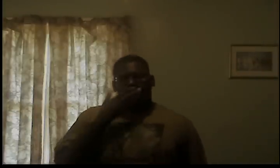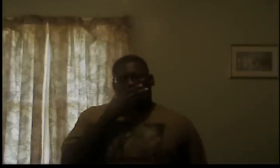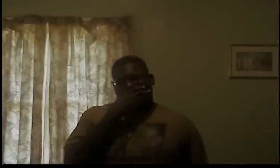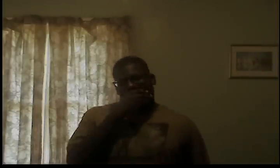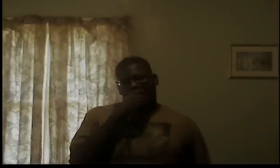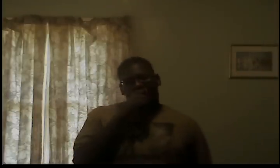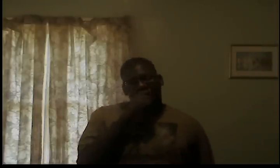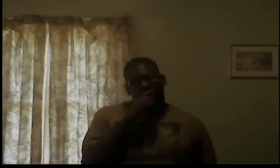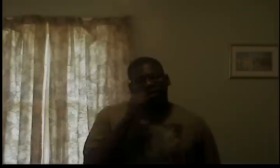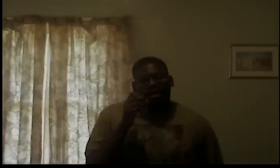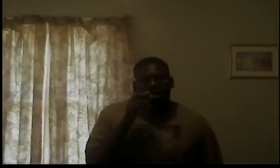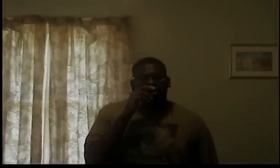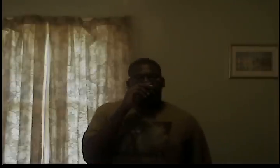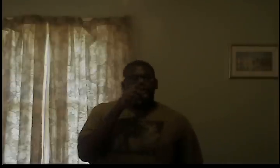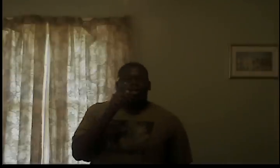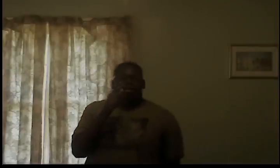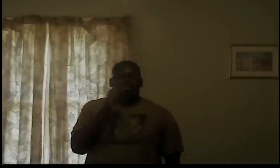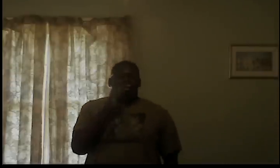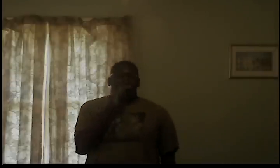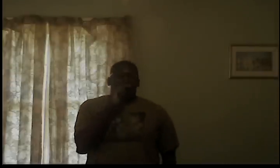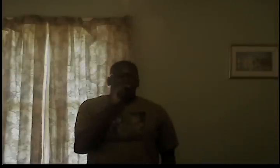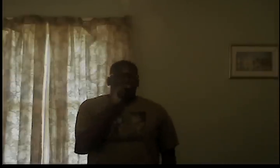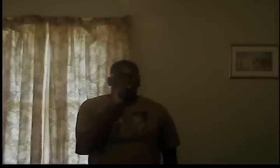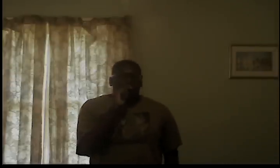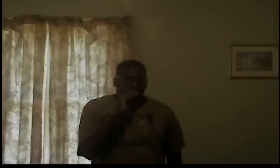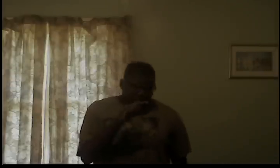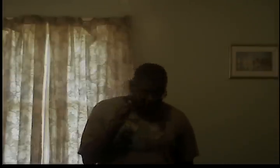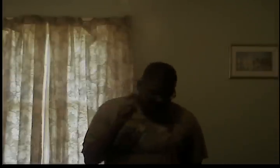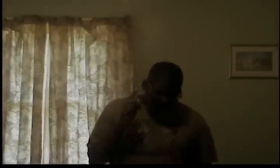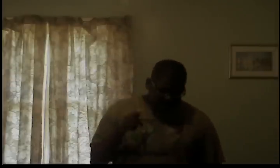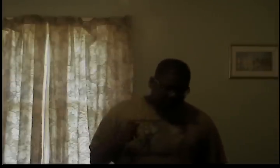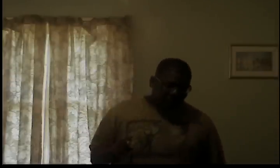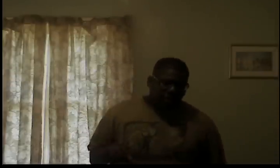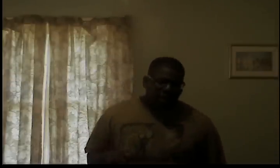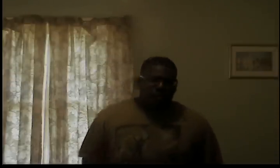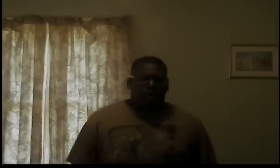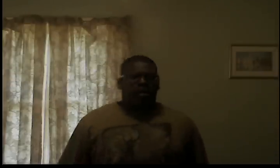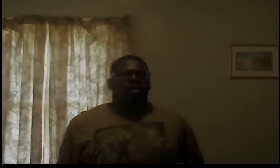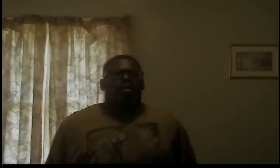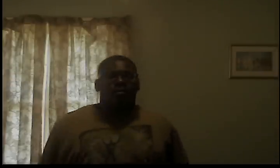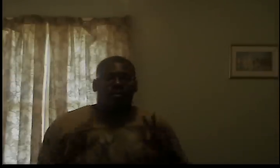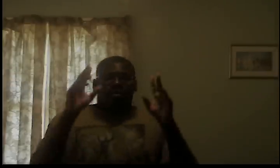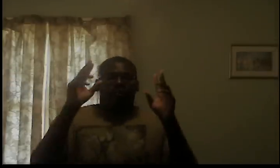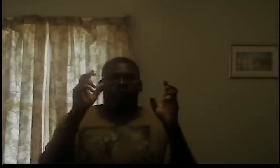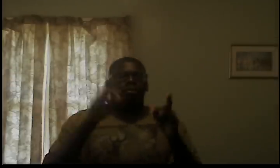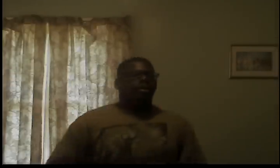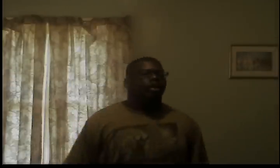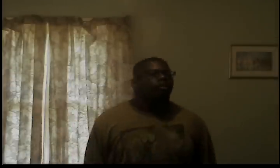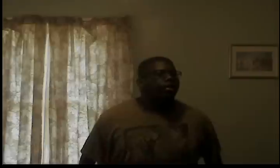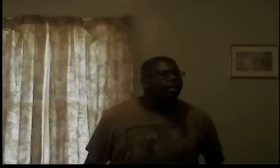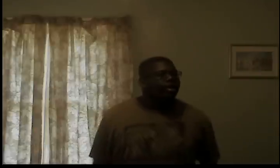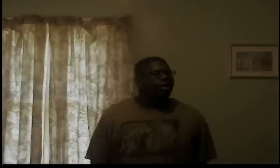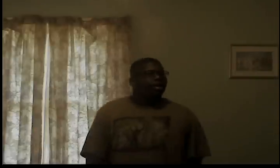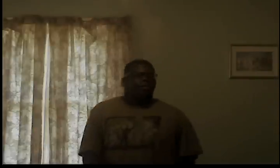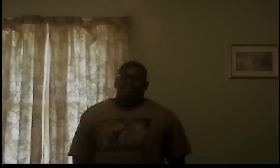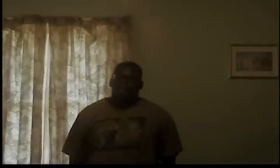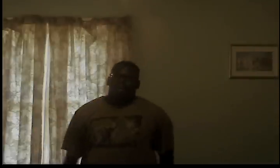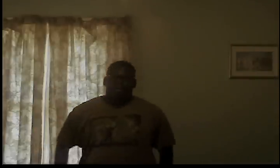but that was a really good rant and I just saw it at my view take on it especially with this